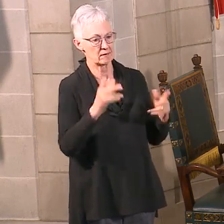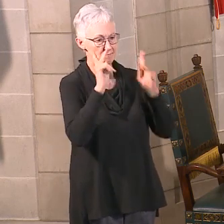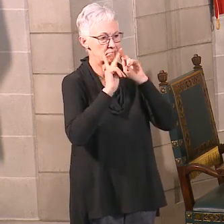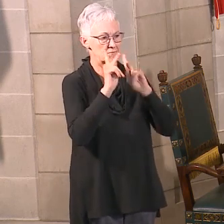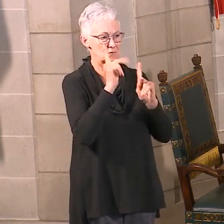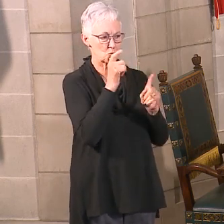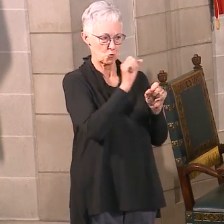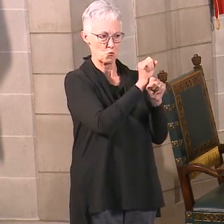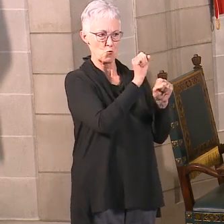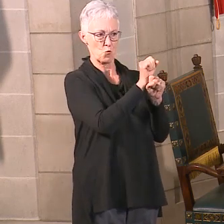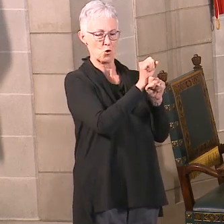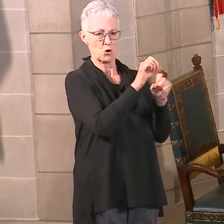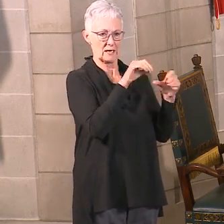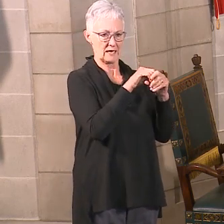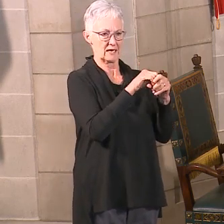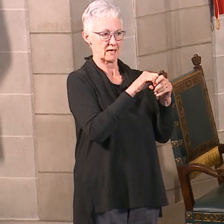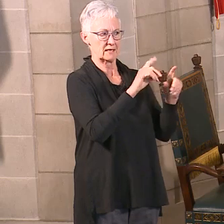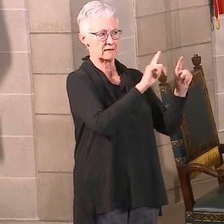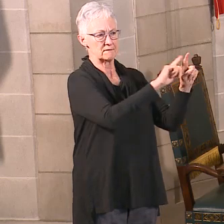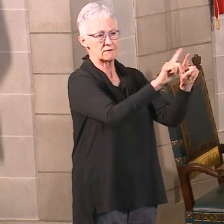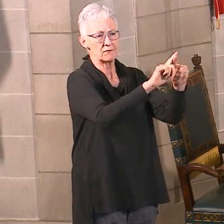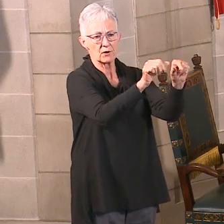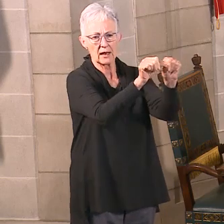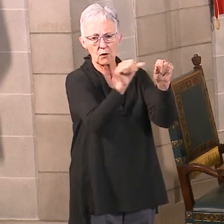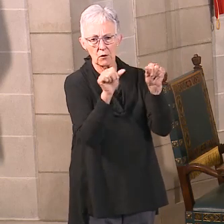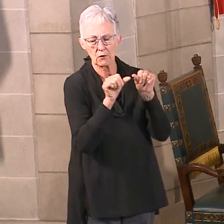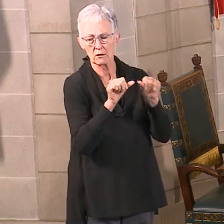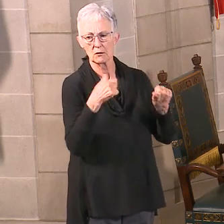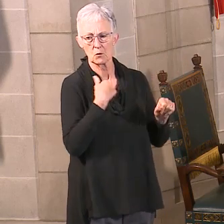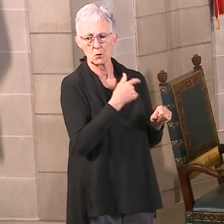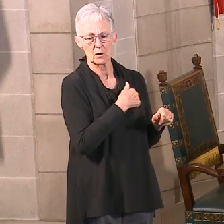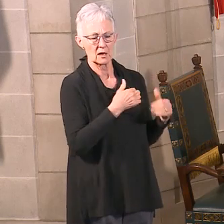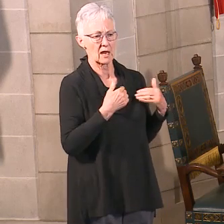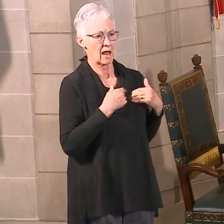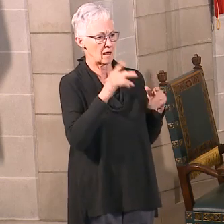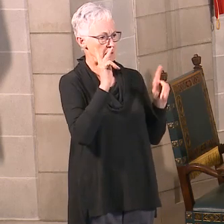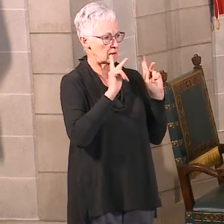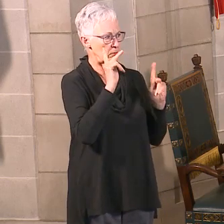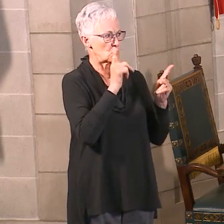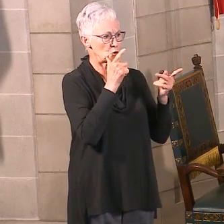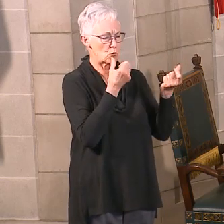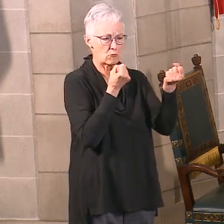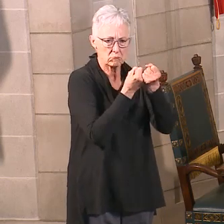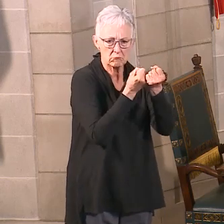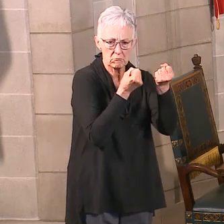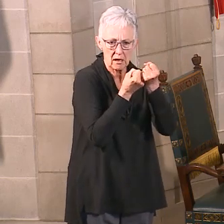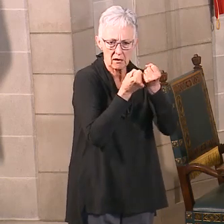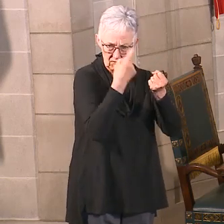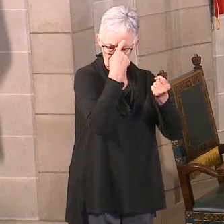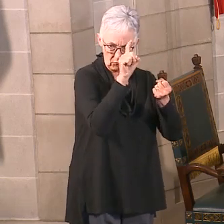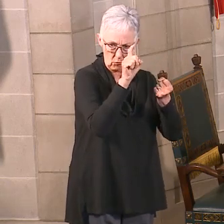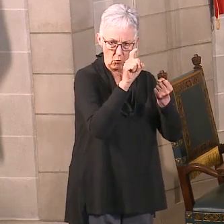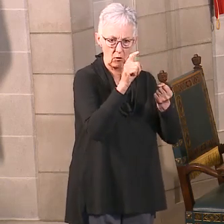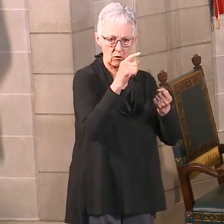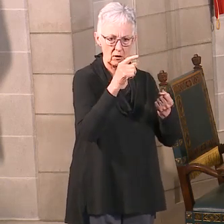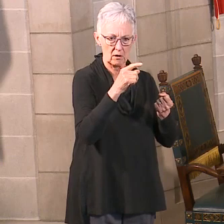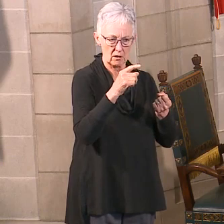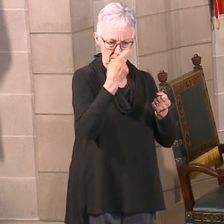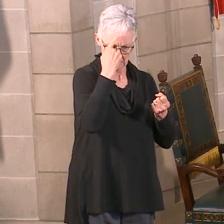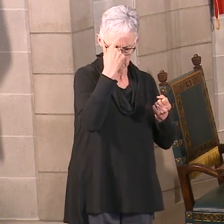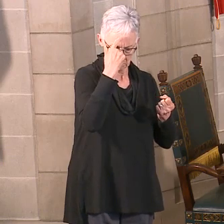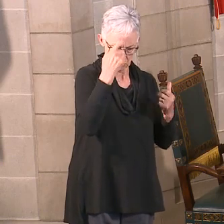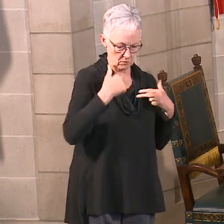We have public advocates for behavioral health. We have public and private behavioral health service